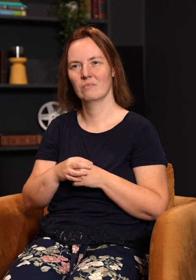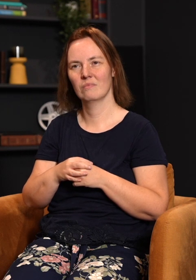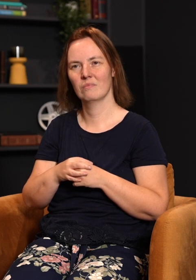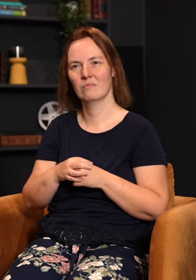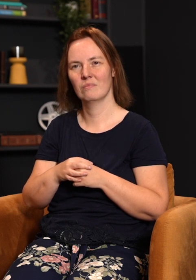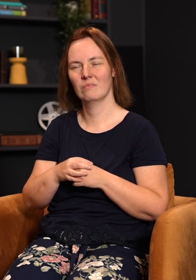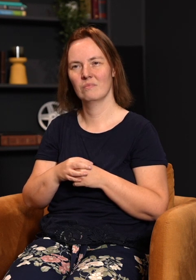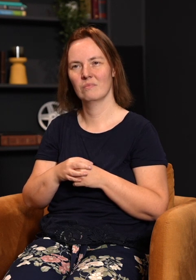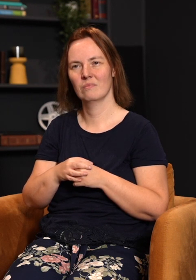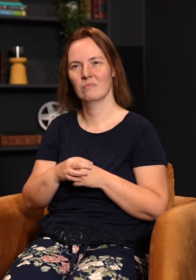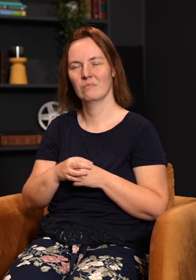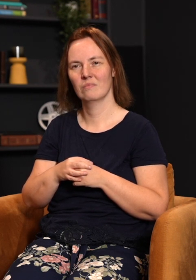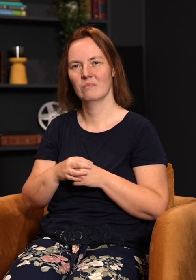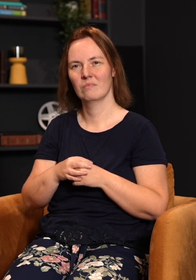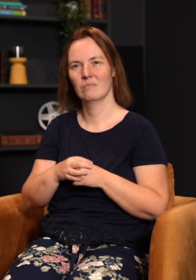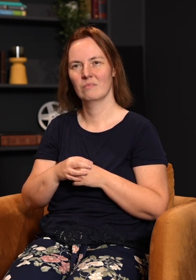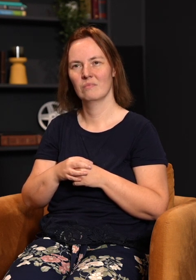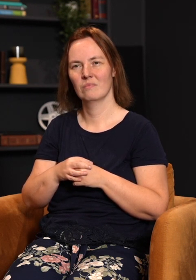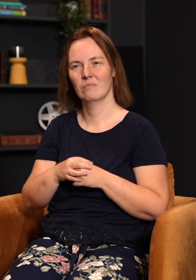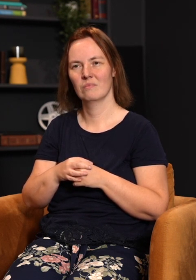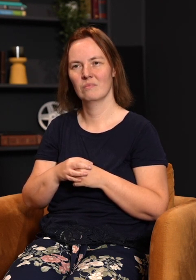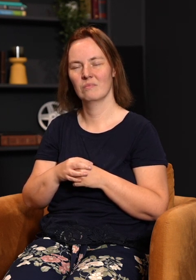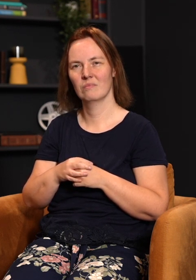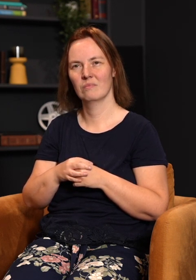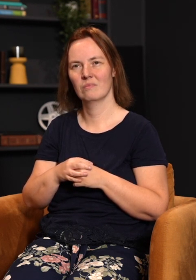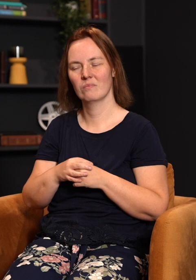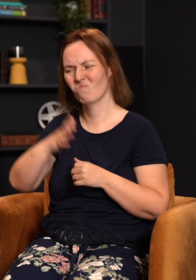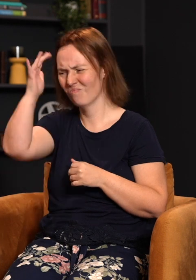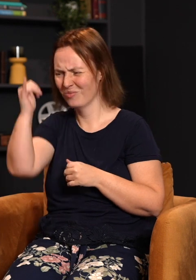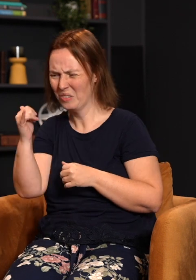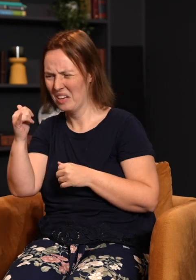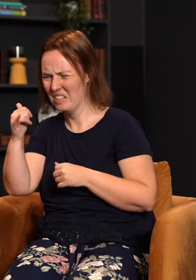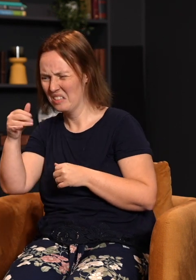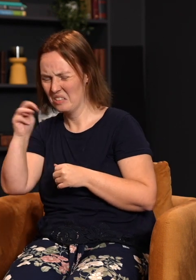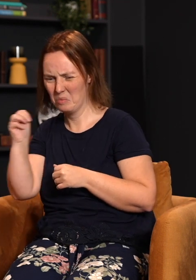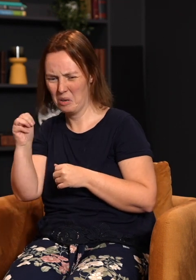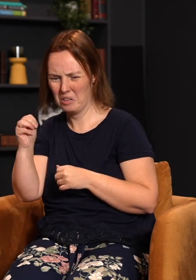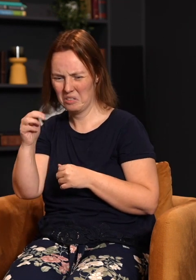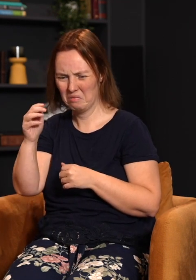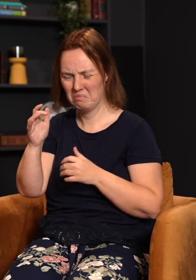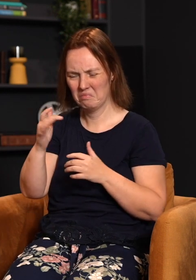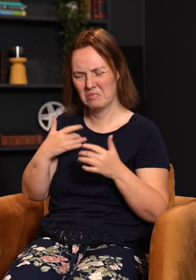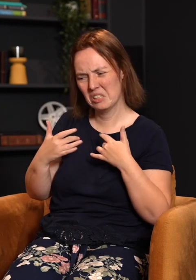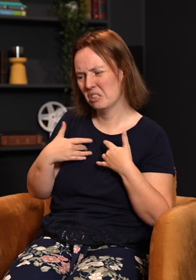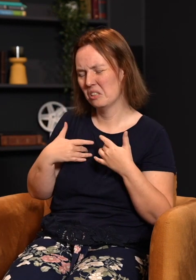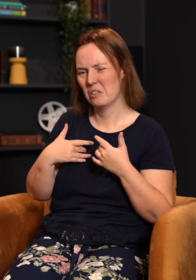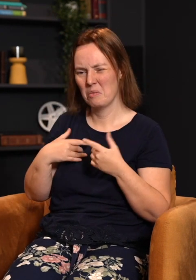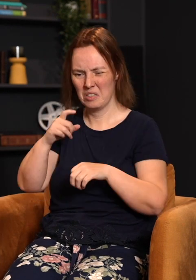son. Verse 37, with a loud cry, Jesus breathed his last. Why is Mark so concerned about the precise timing of Jesus' death?